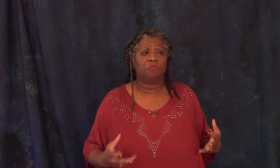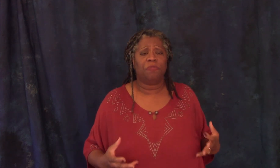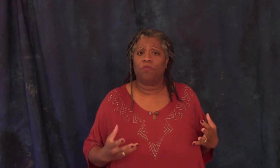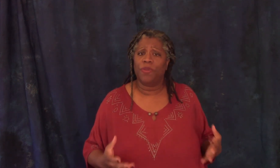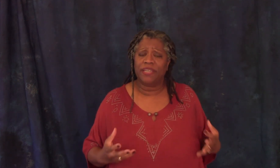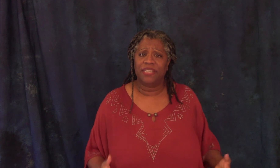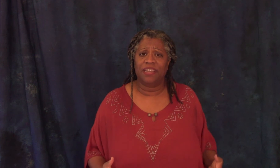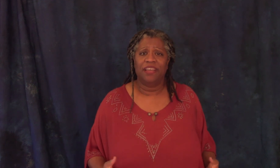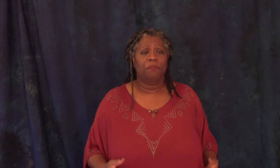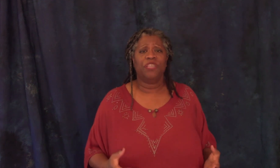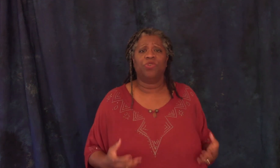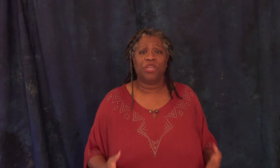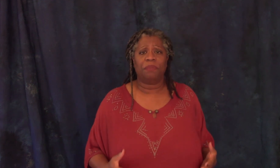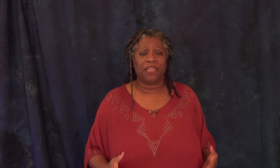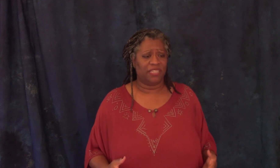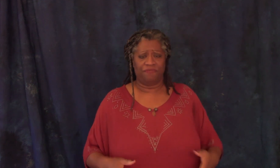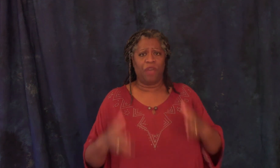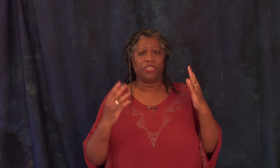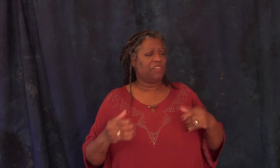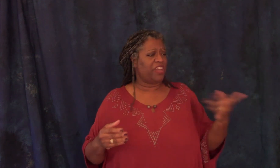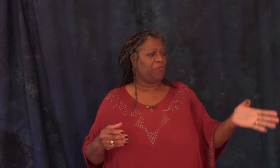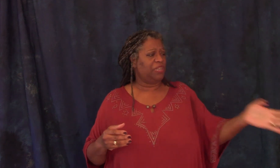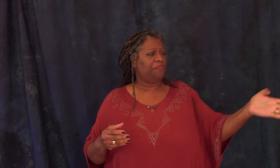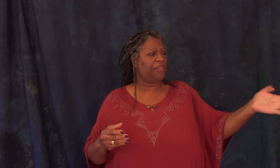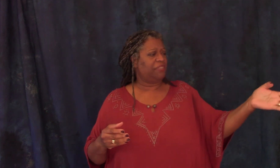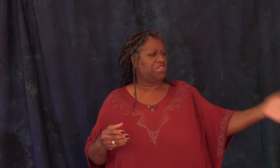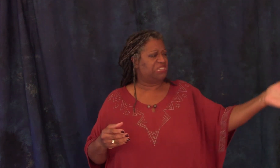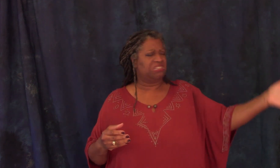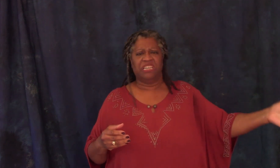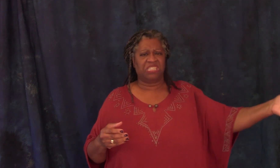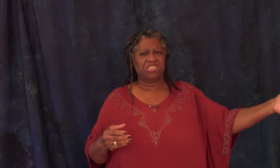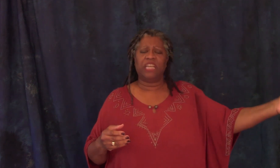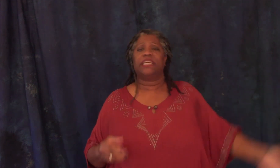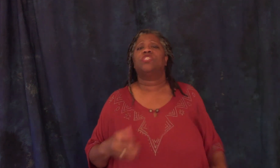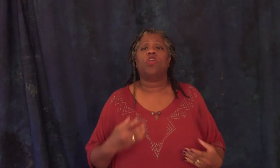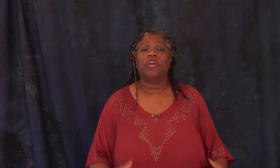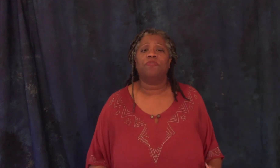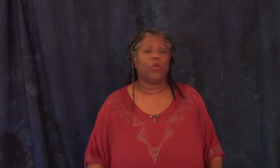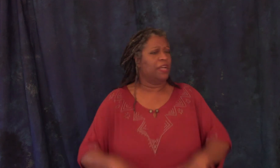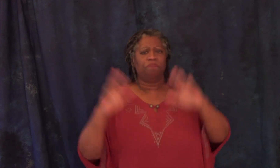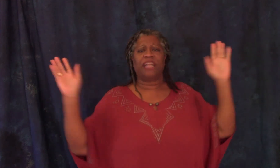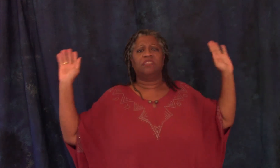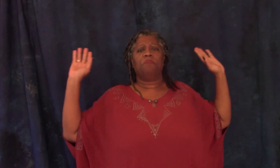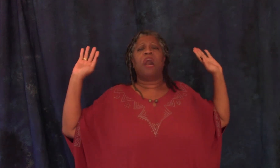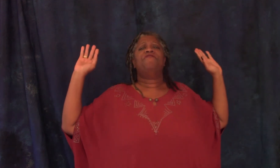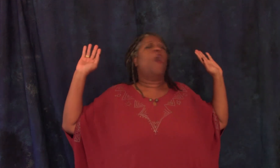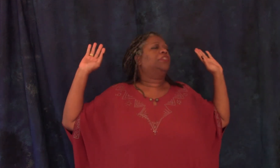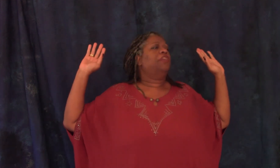people have worth and dignity please don't treat them like this if they were dignified they wouldn't live like this it's disgusting it's all they can afford that's not my fault not